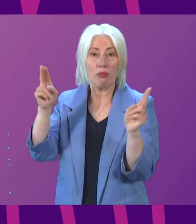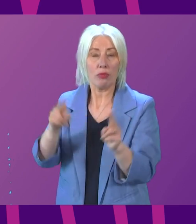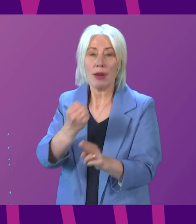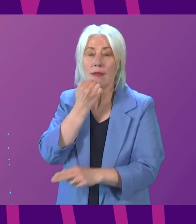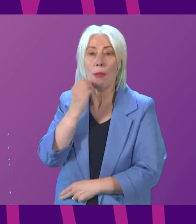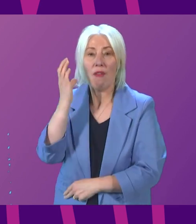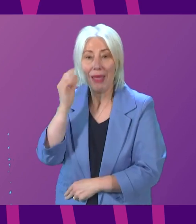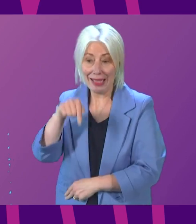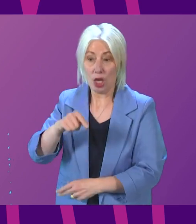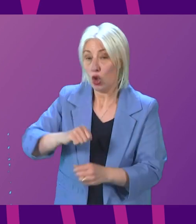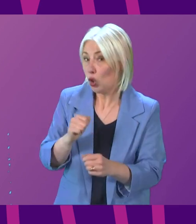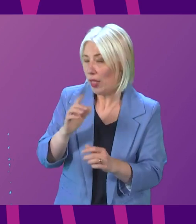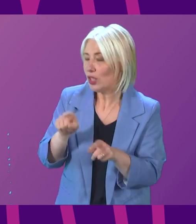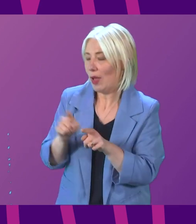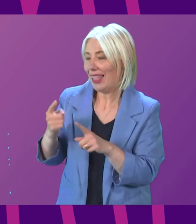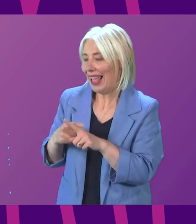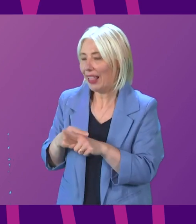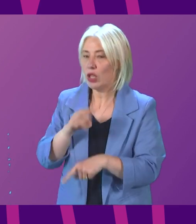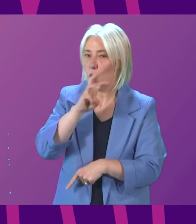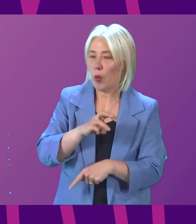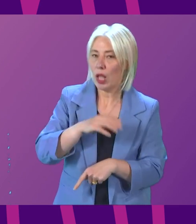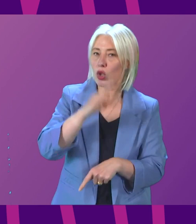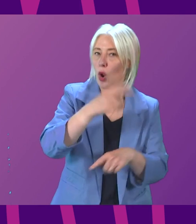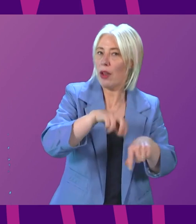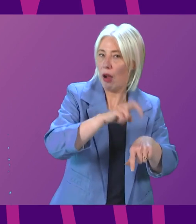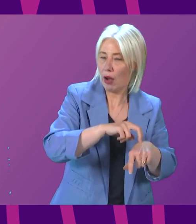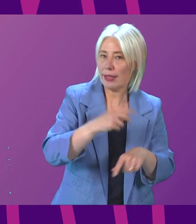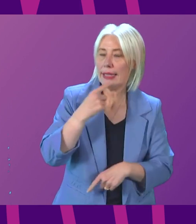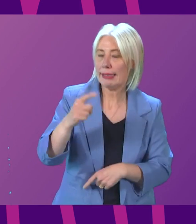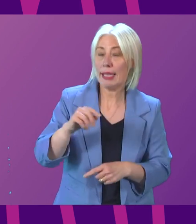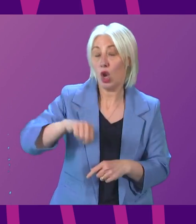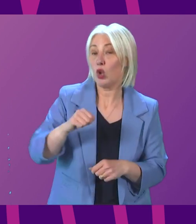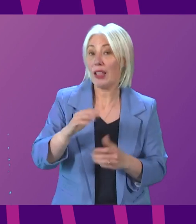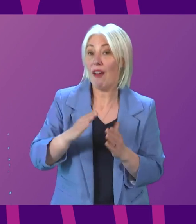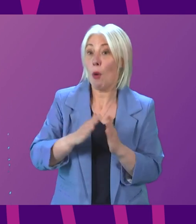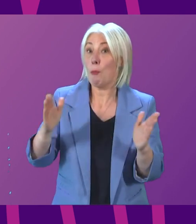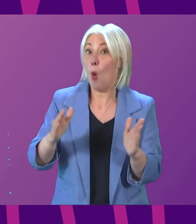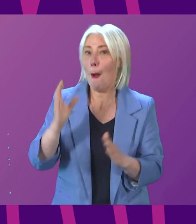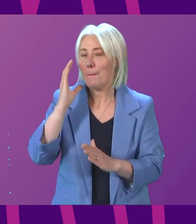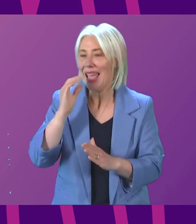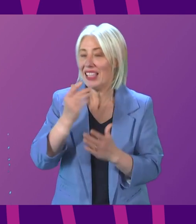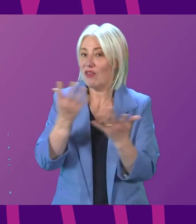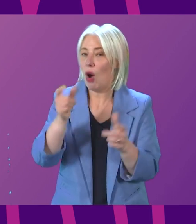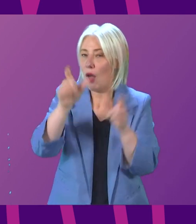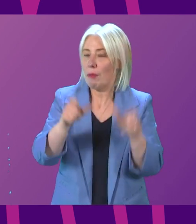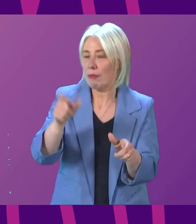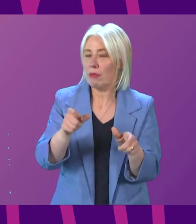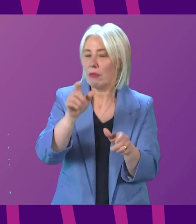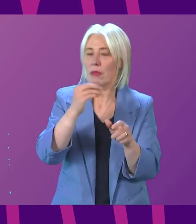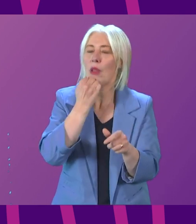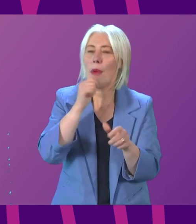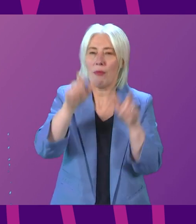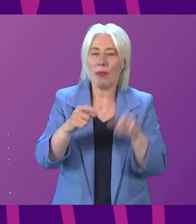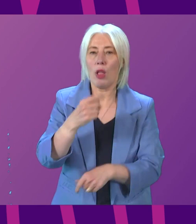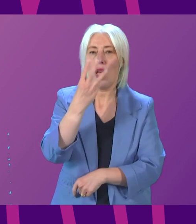not only in Scotland but across England, Wales and Northern Ireland and finds that Scotland has the higher number of beds per head of population with 3.6 beds